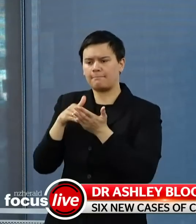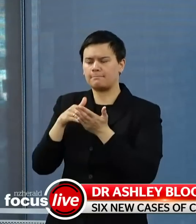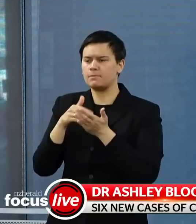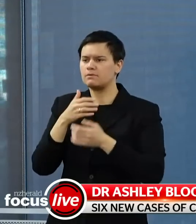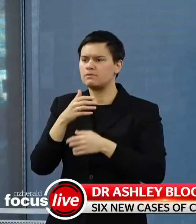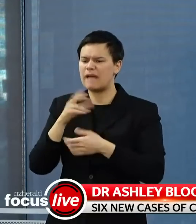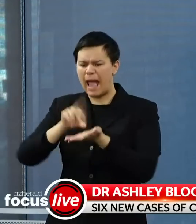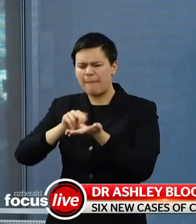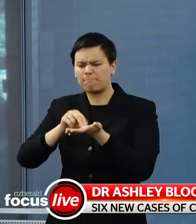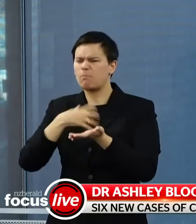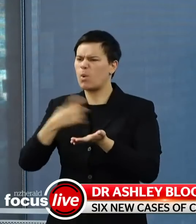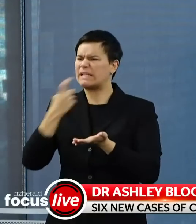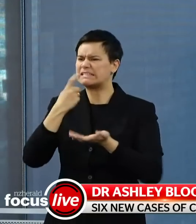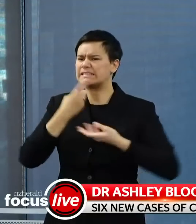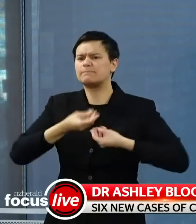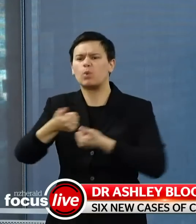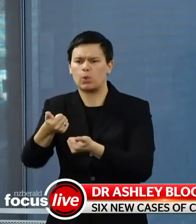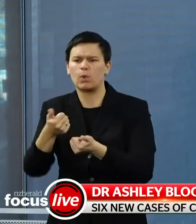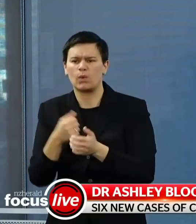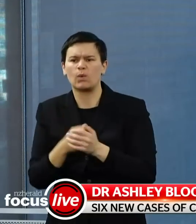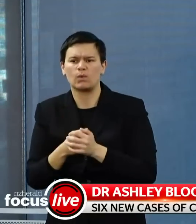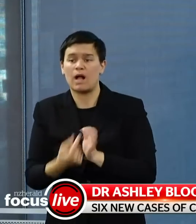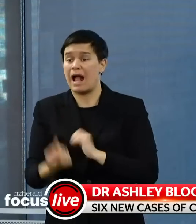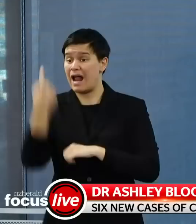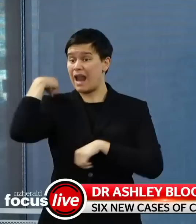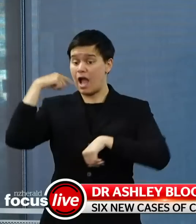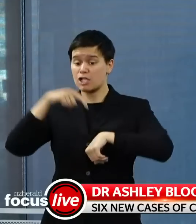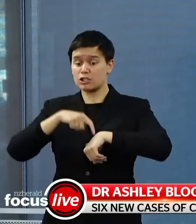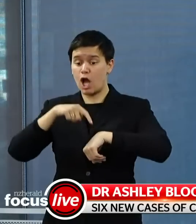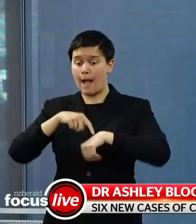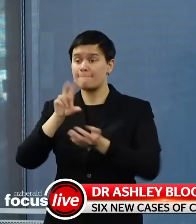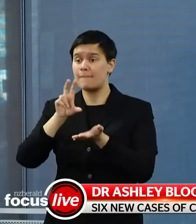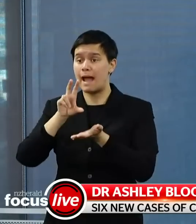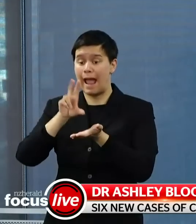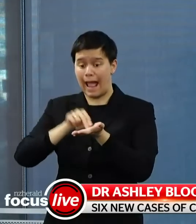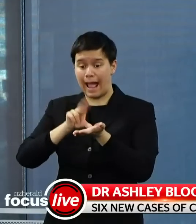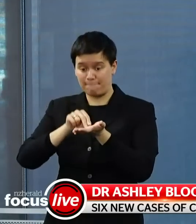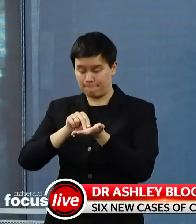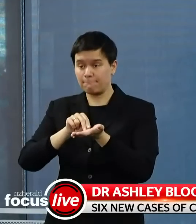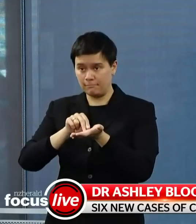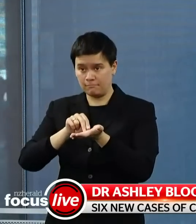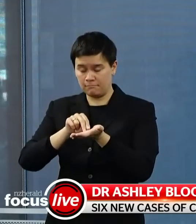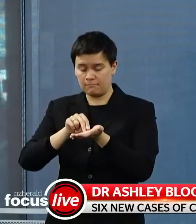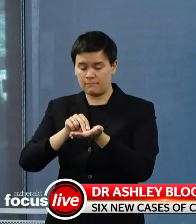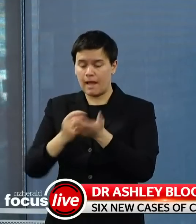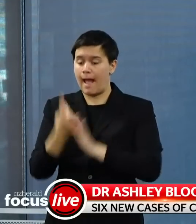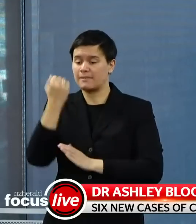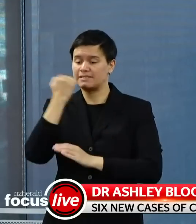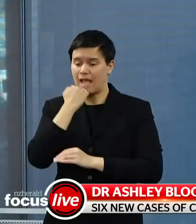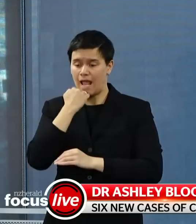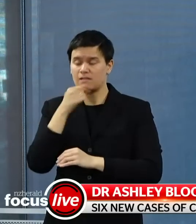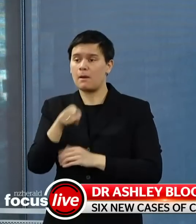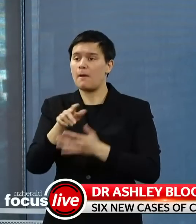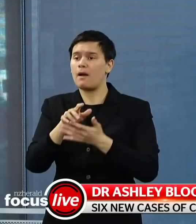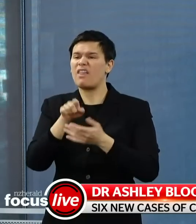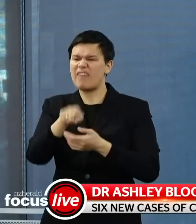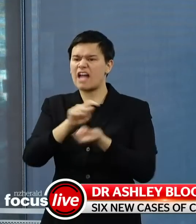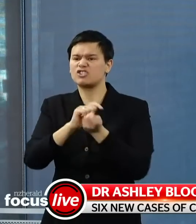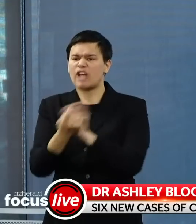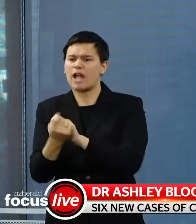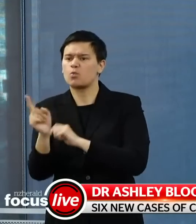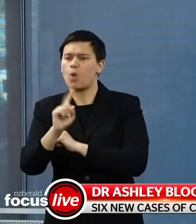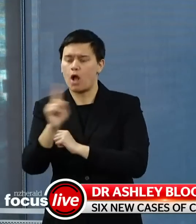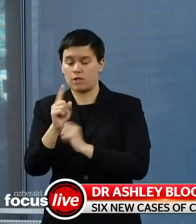me you appreciated that with the last update you didn't need to log back in you remained logged in and it will update automatically.